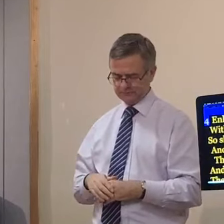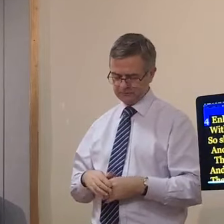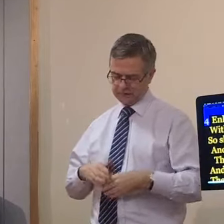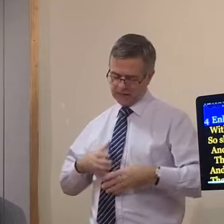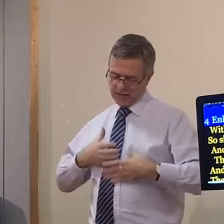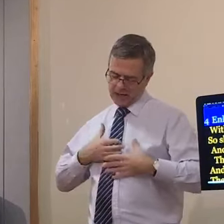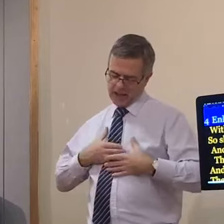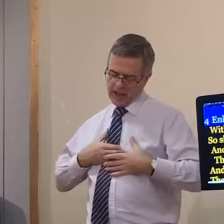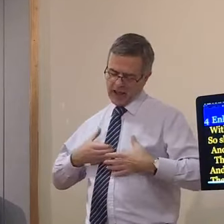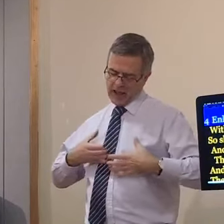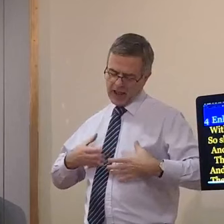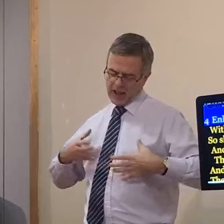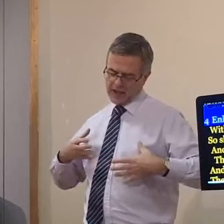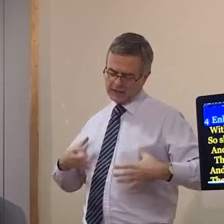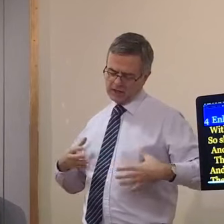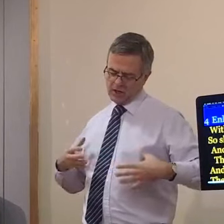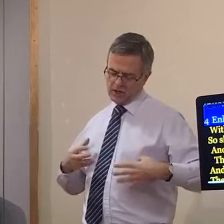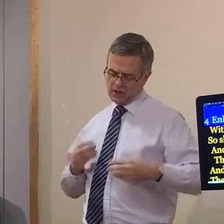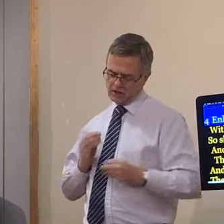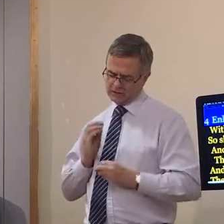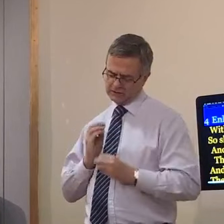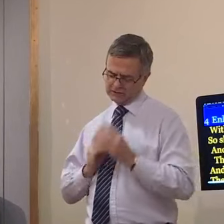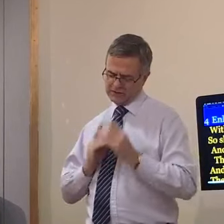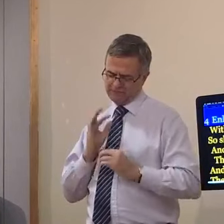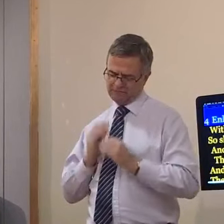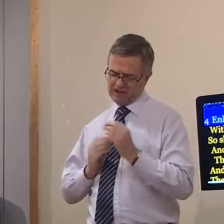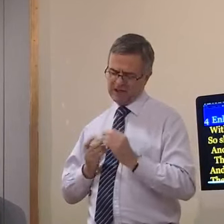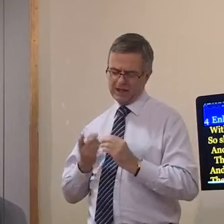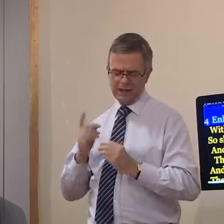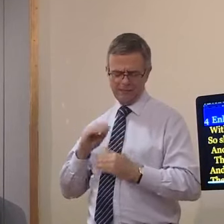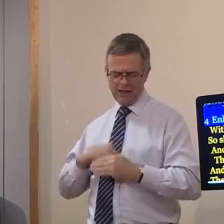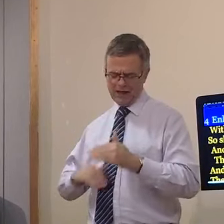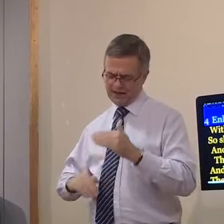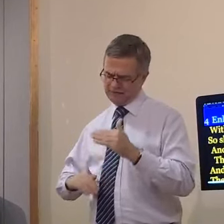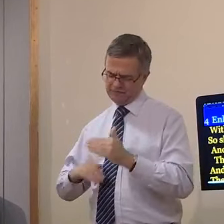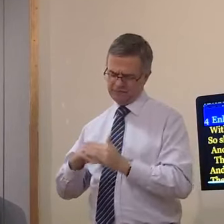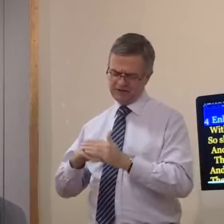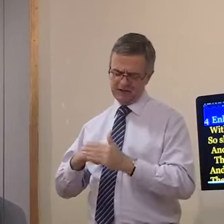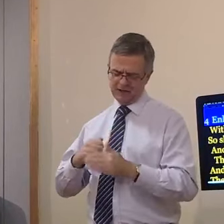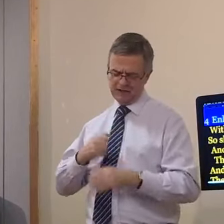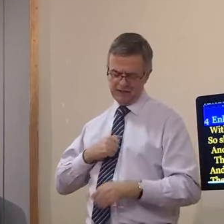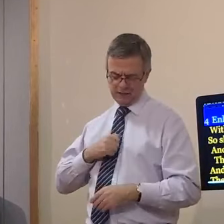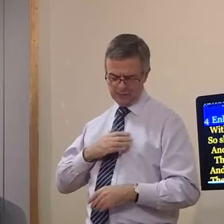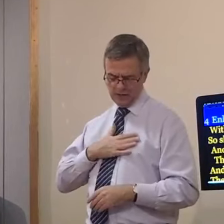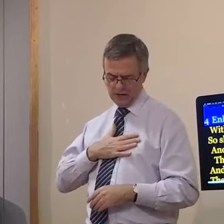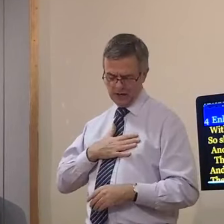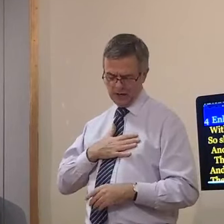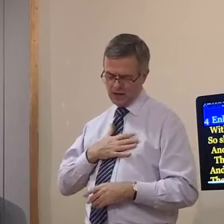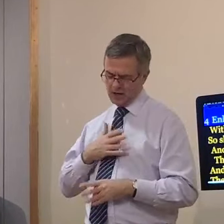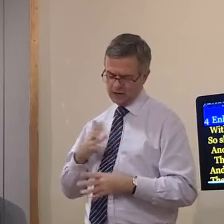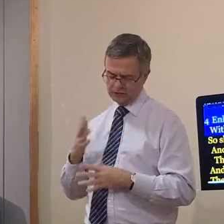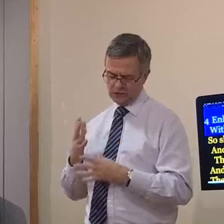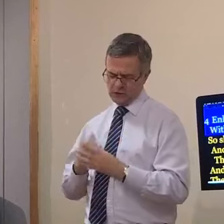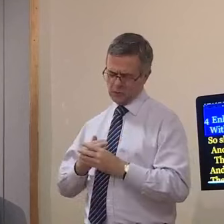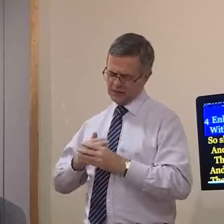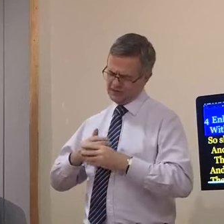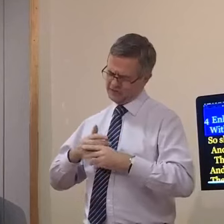will not in frame and fill my heart with